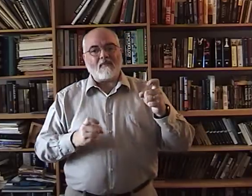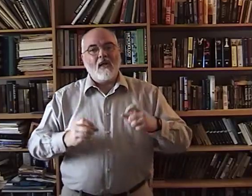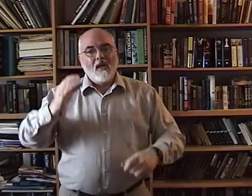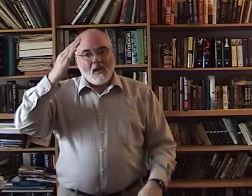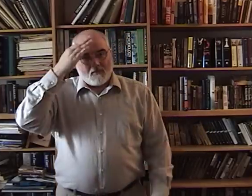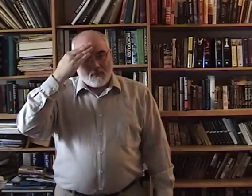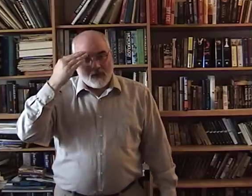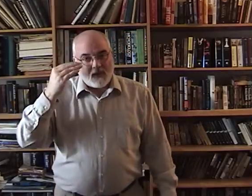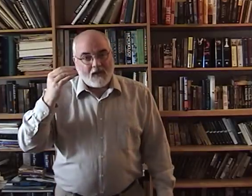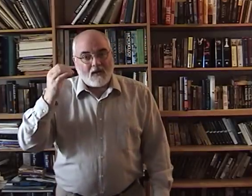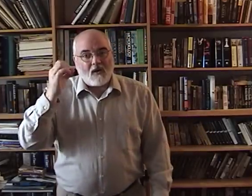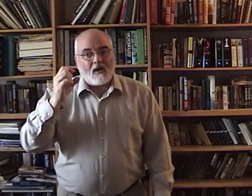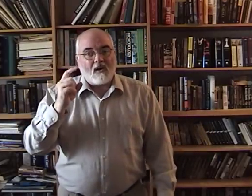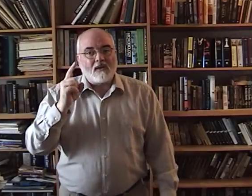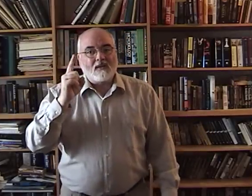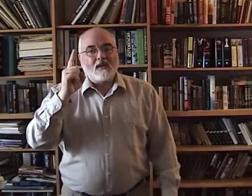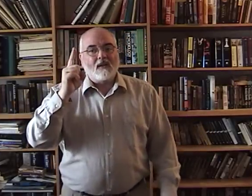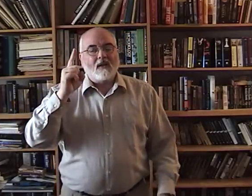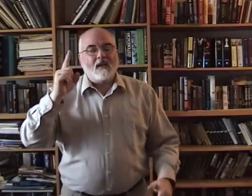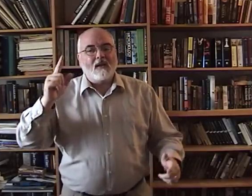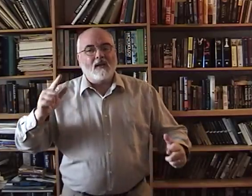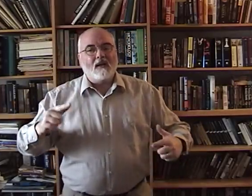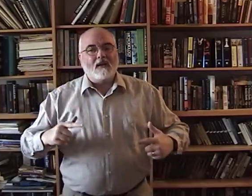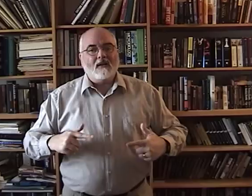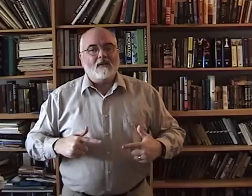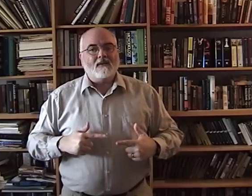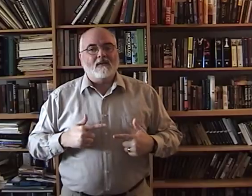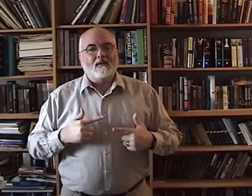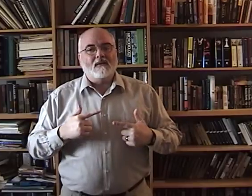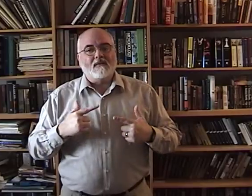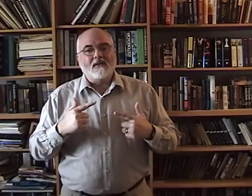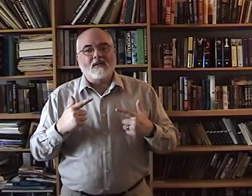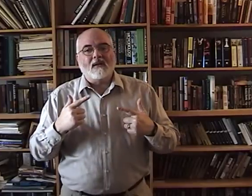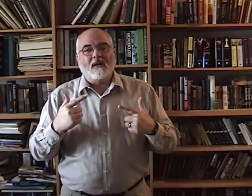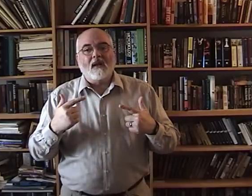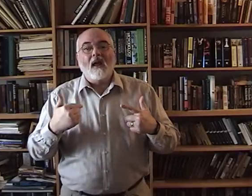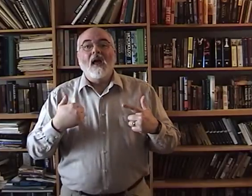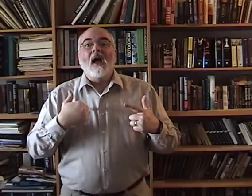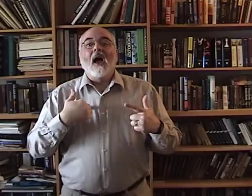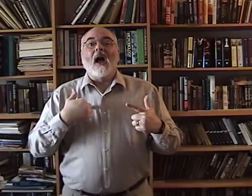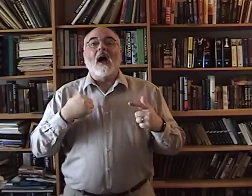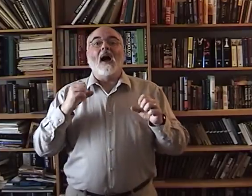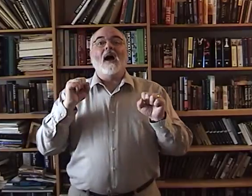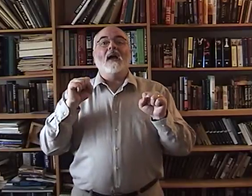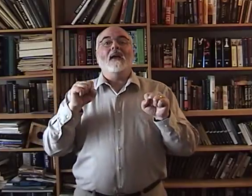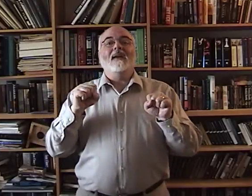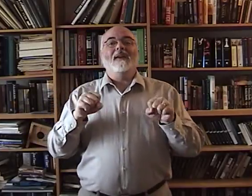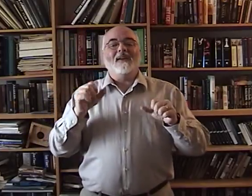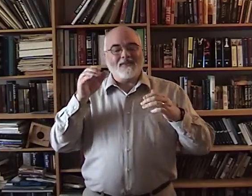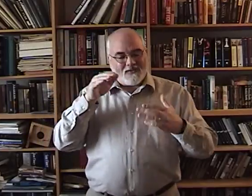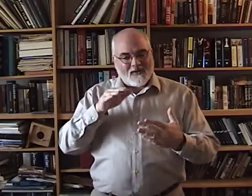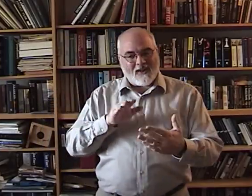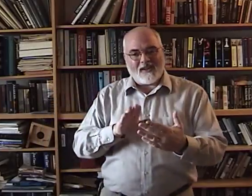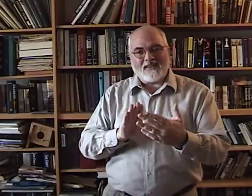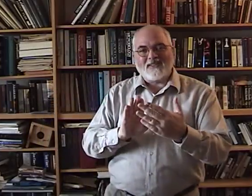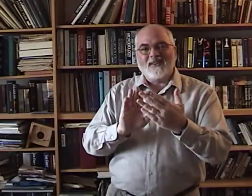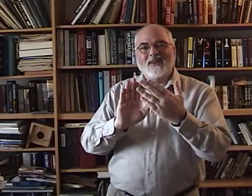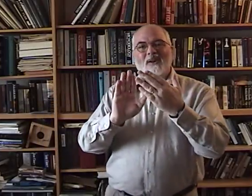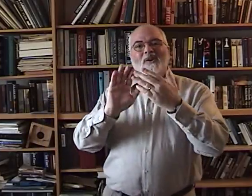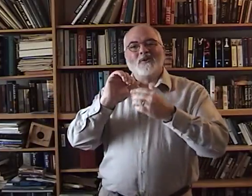because he lives i can face tomorrow